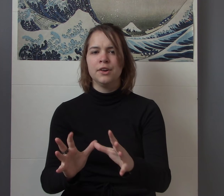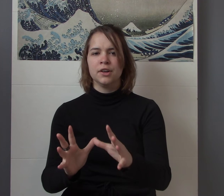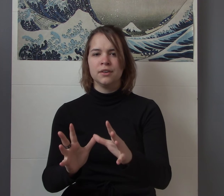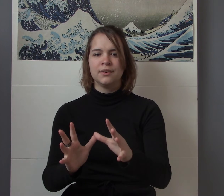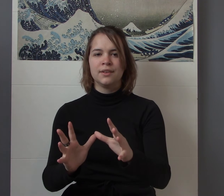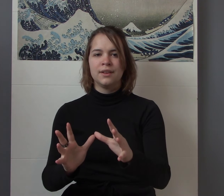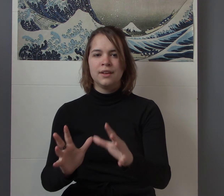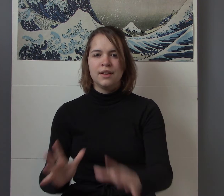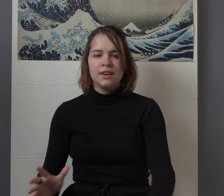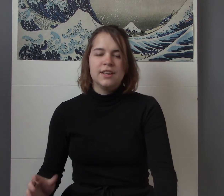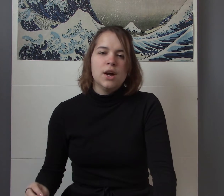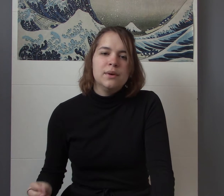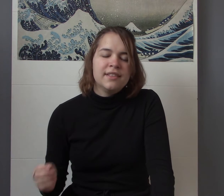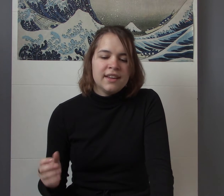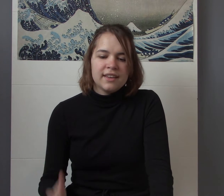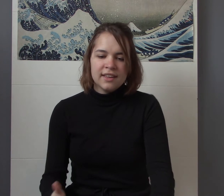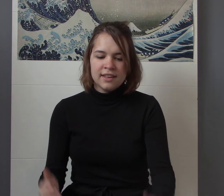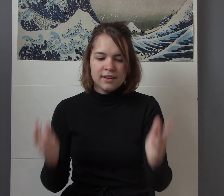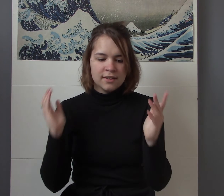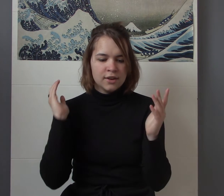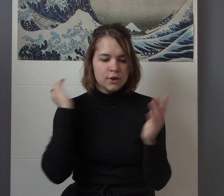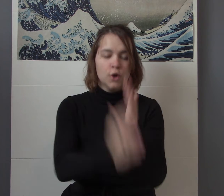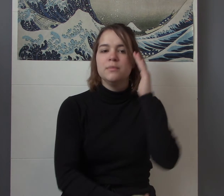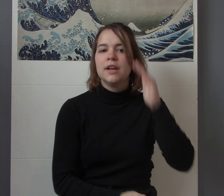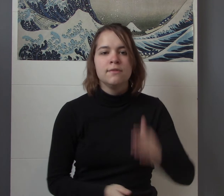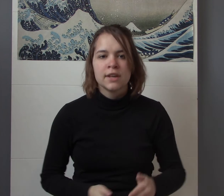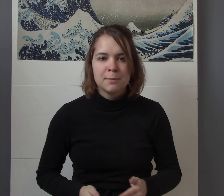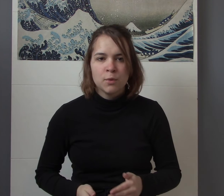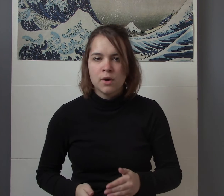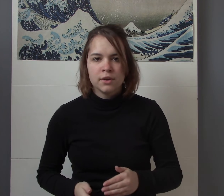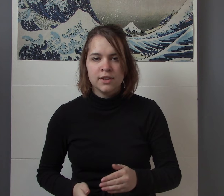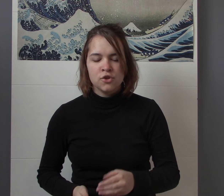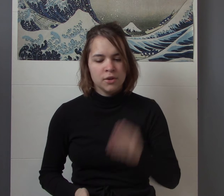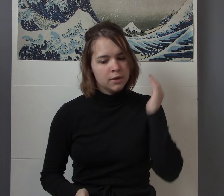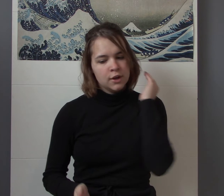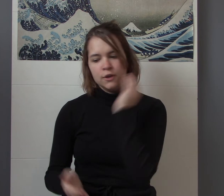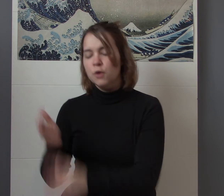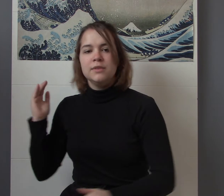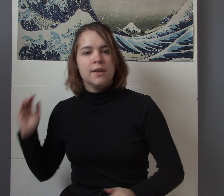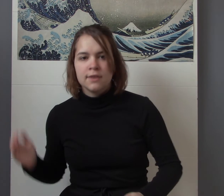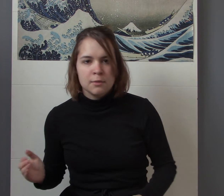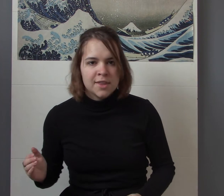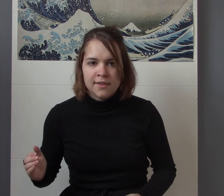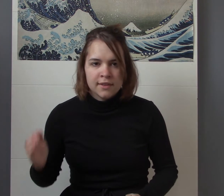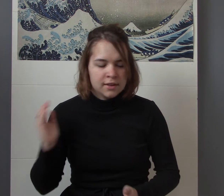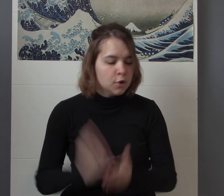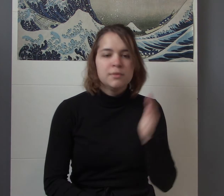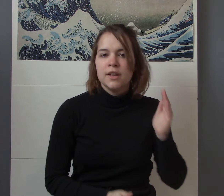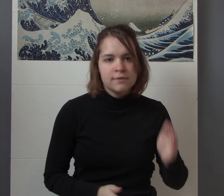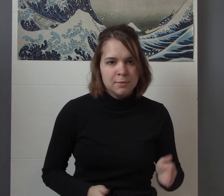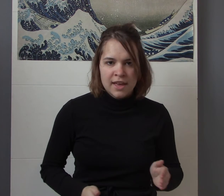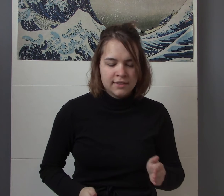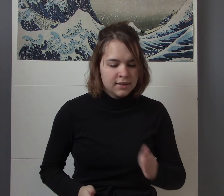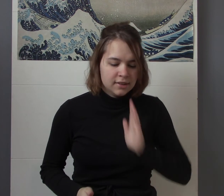her you know it's like nope now you've got to be the water ninja nope now you've gotta be this thing nope now you have to be that thing